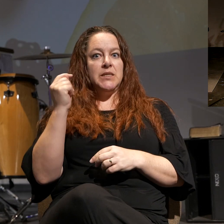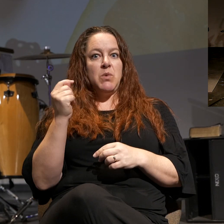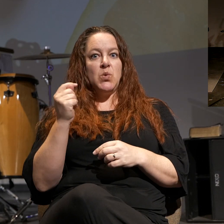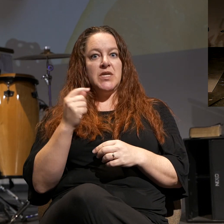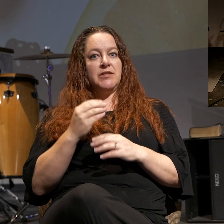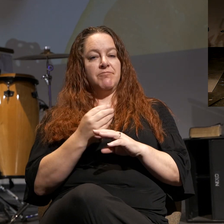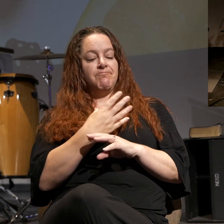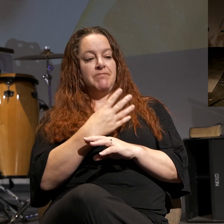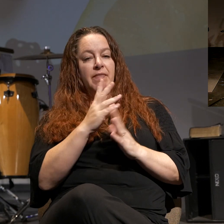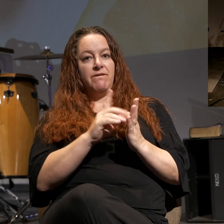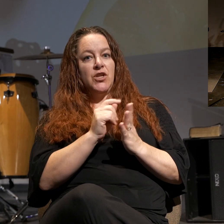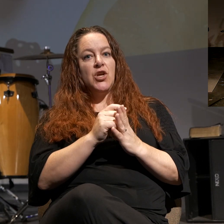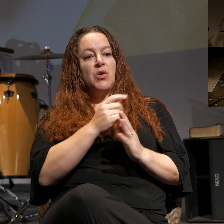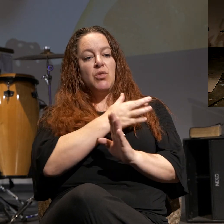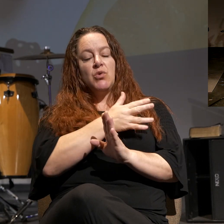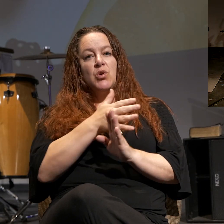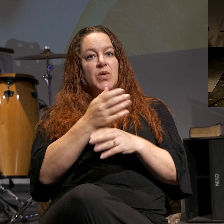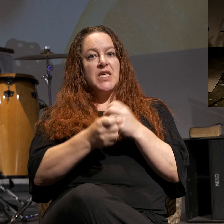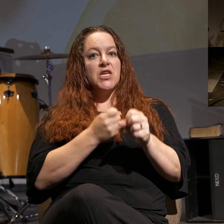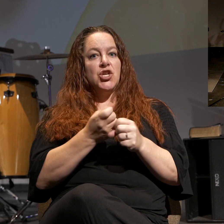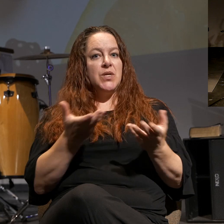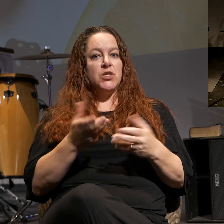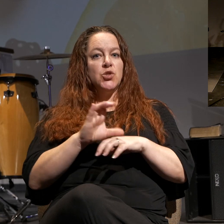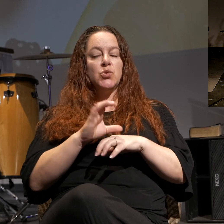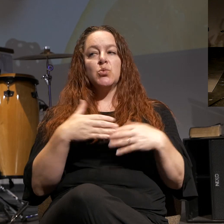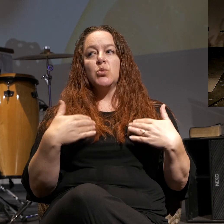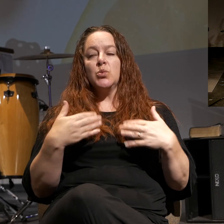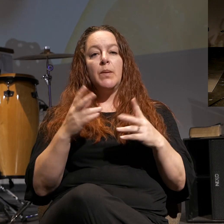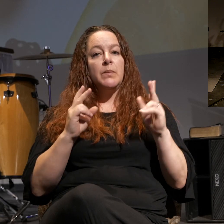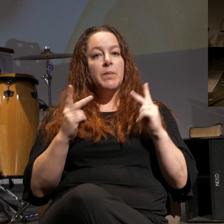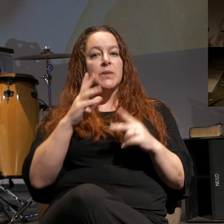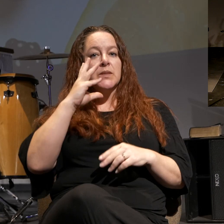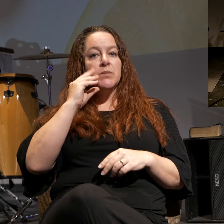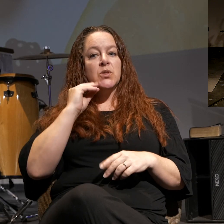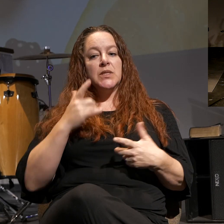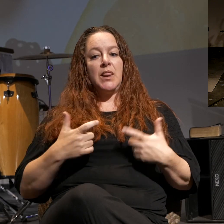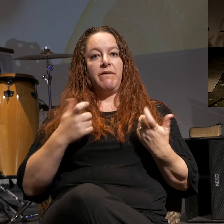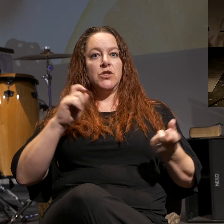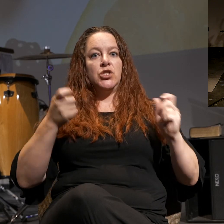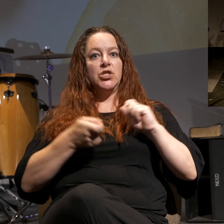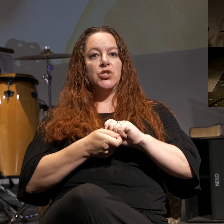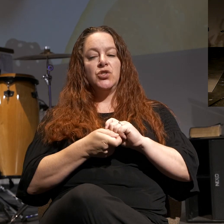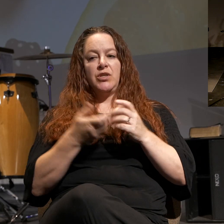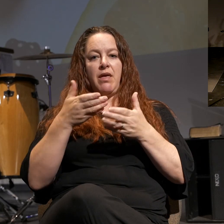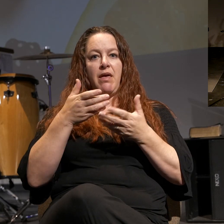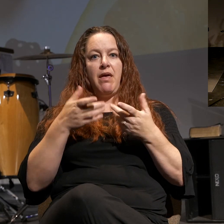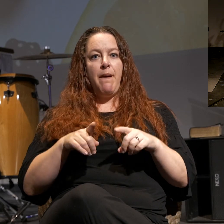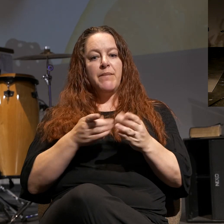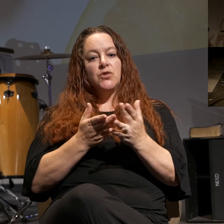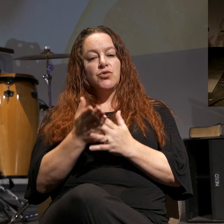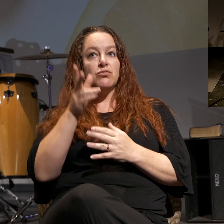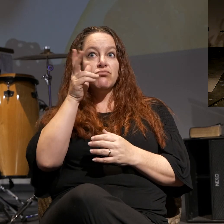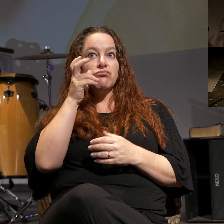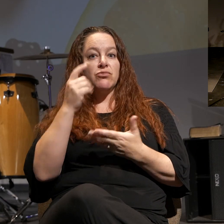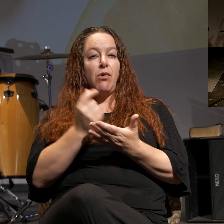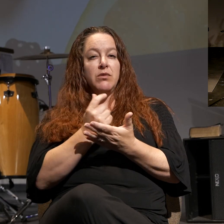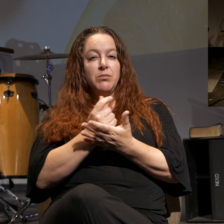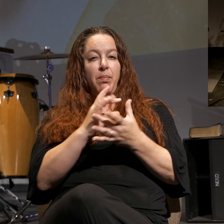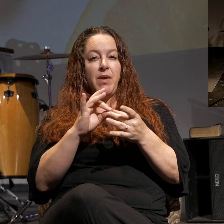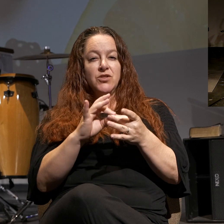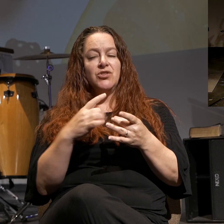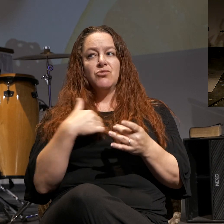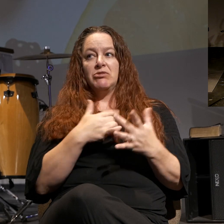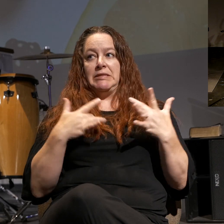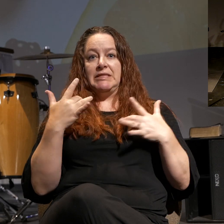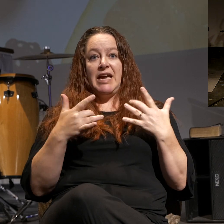here at Desert Breeze through the years. There's a lot of people who have experienced a life change that can come through the gospel message. And we're